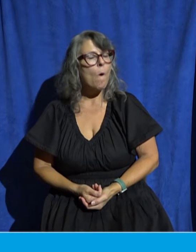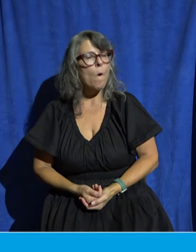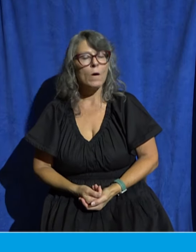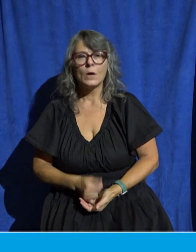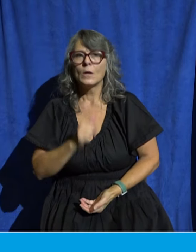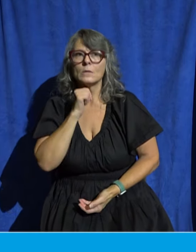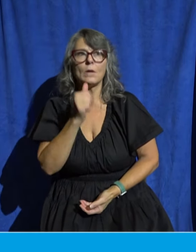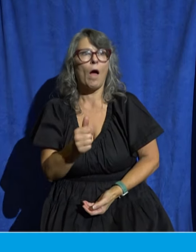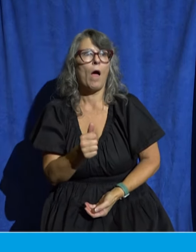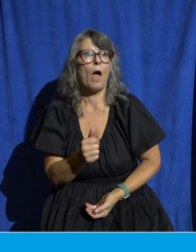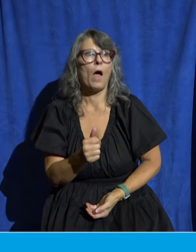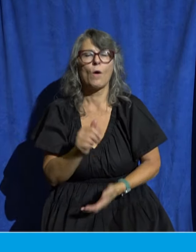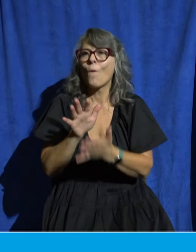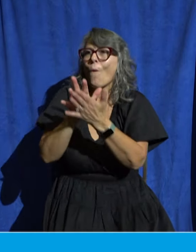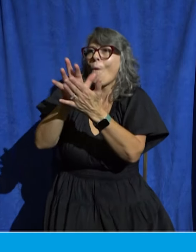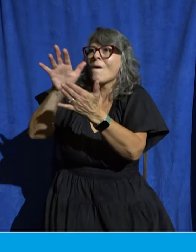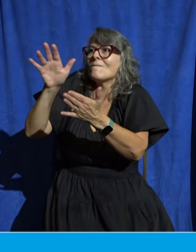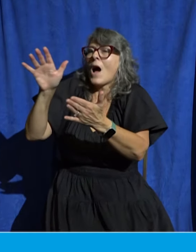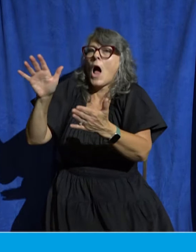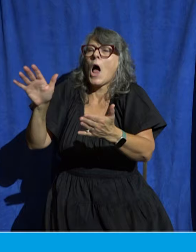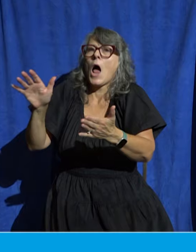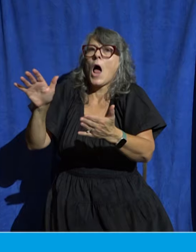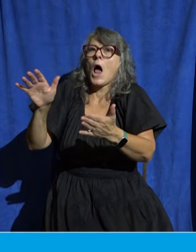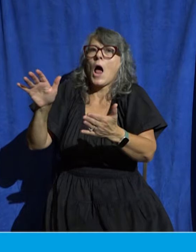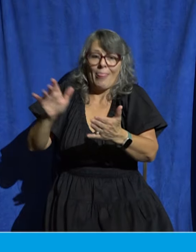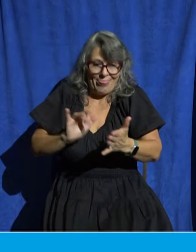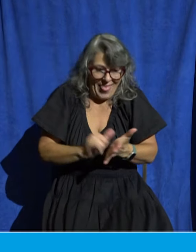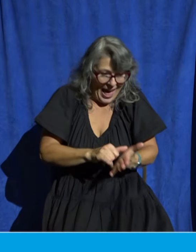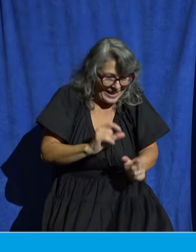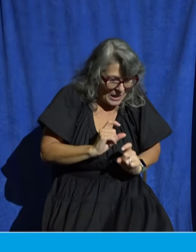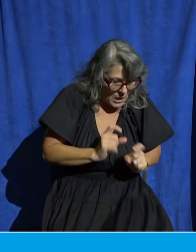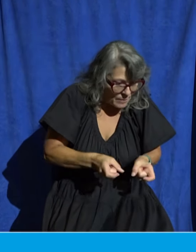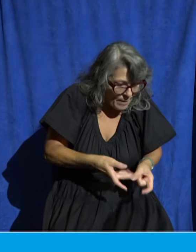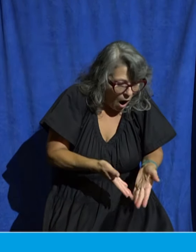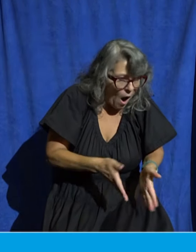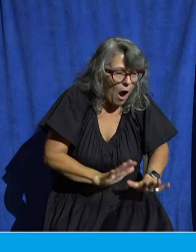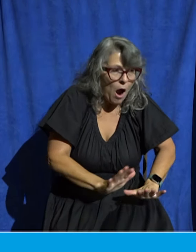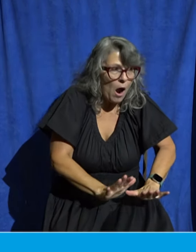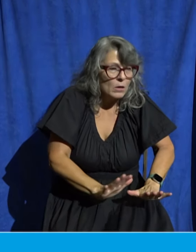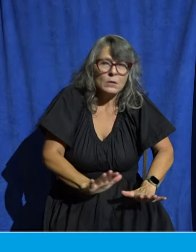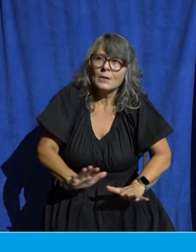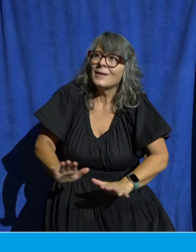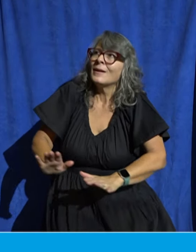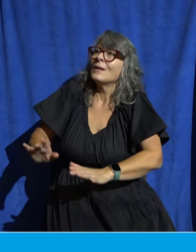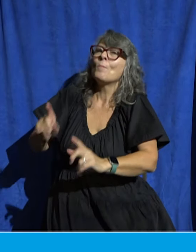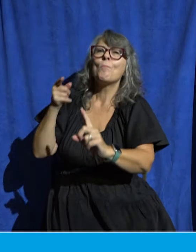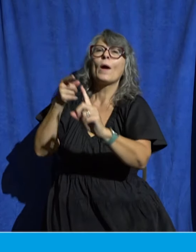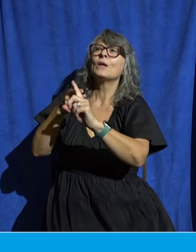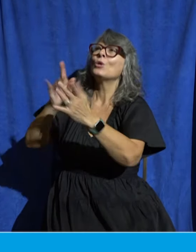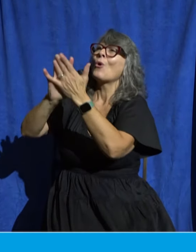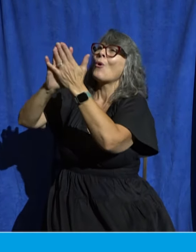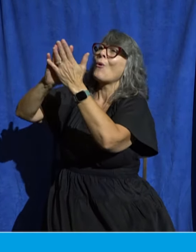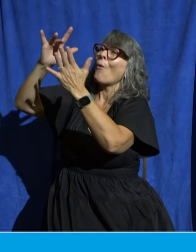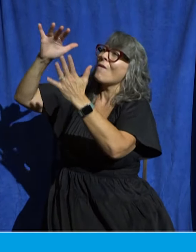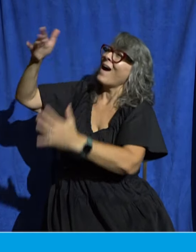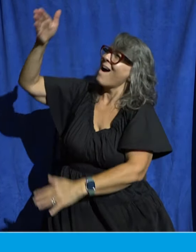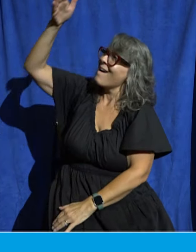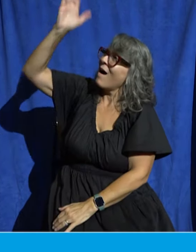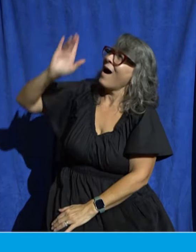to glorify the gifts that's not the point either the point is to glorify God the one who made us the one who saved us